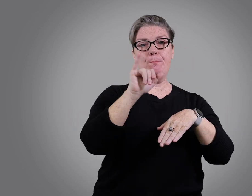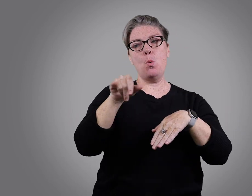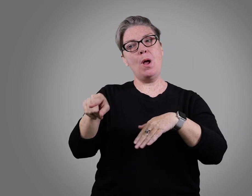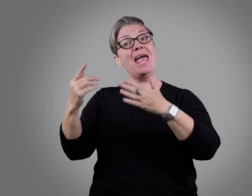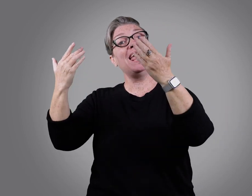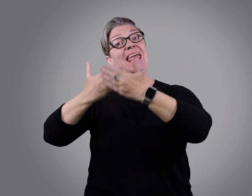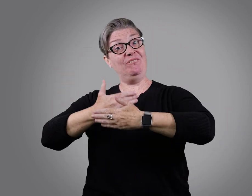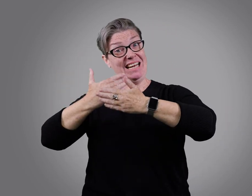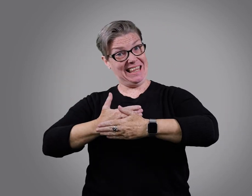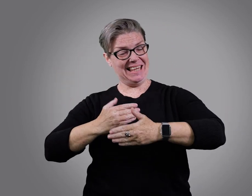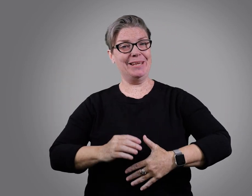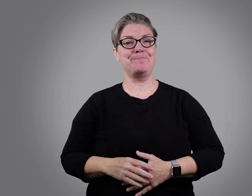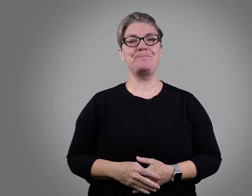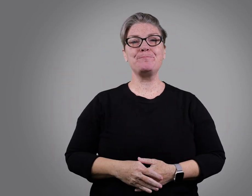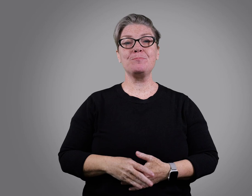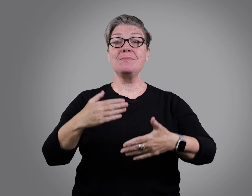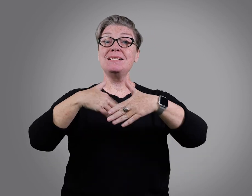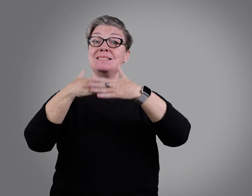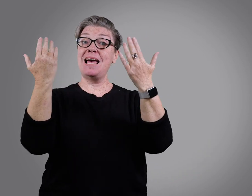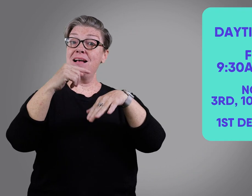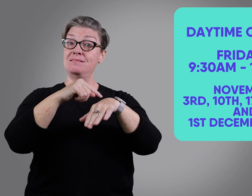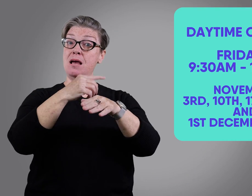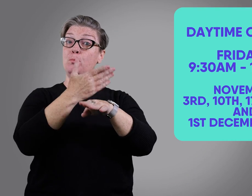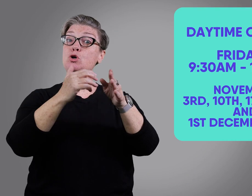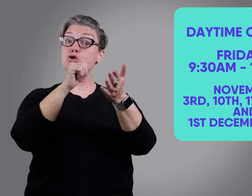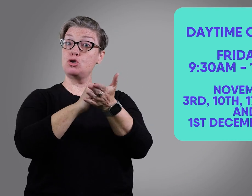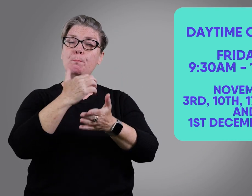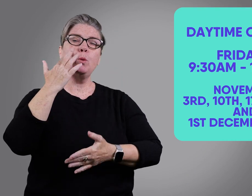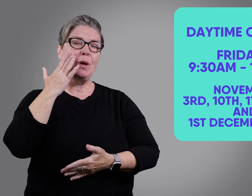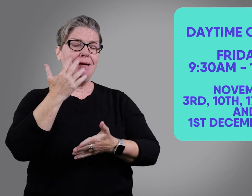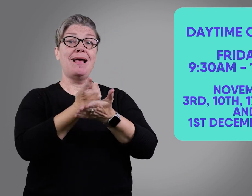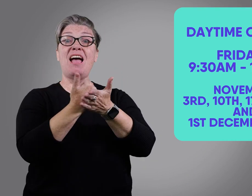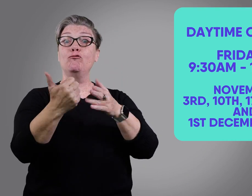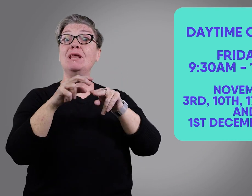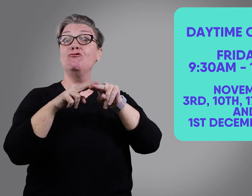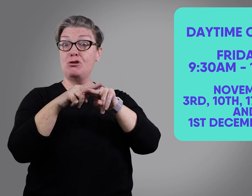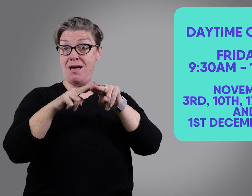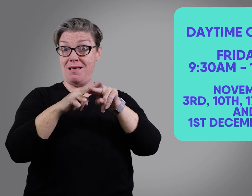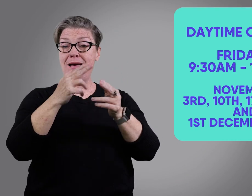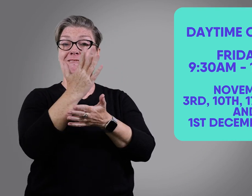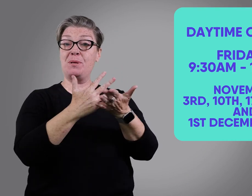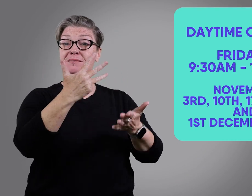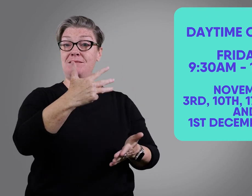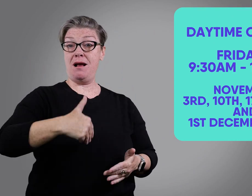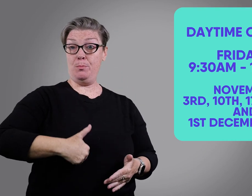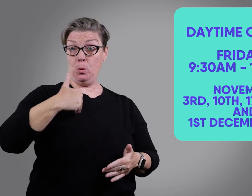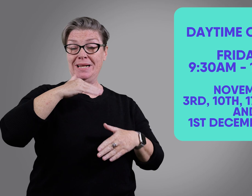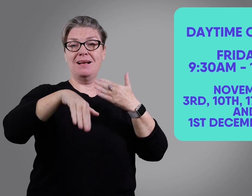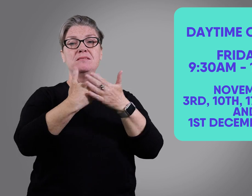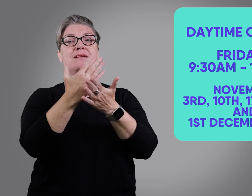or the nighttime course. Daytime classes will run on Fridays from 9.30 in the morning to 12.30 at lunch.